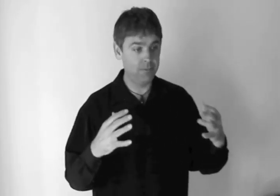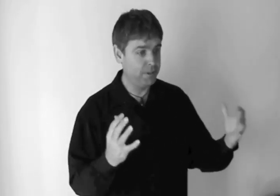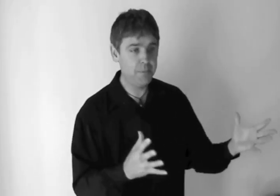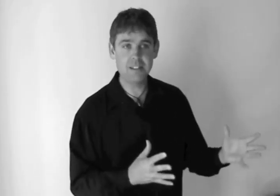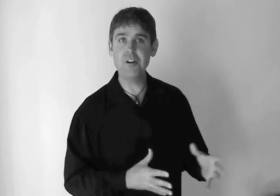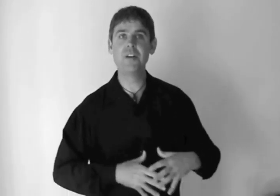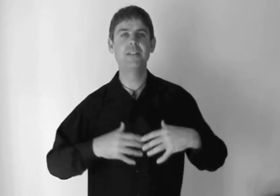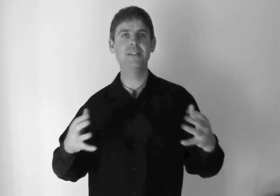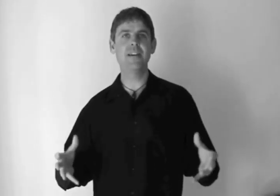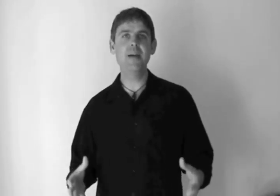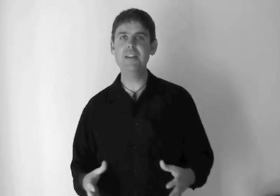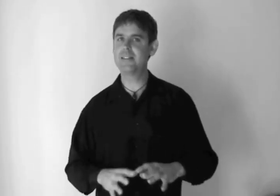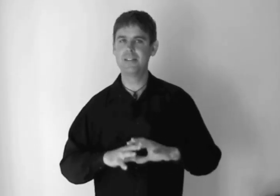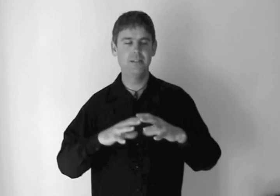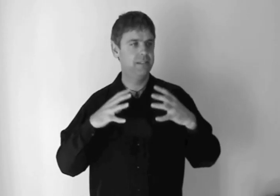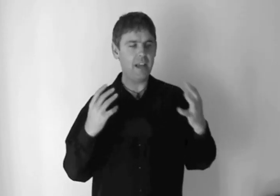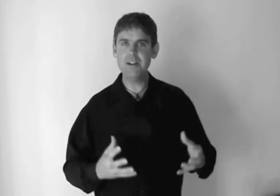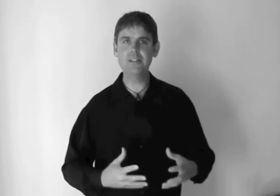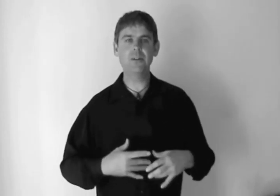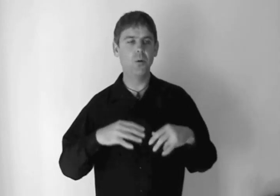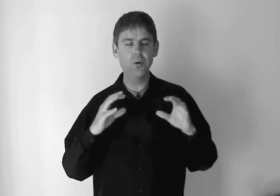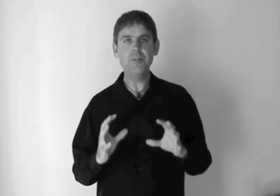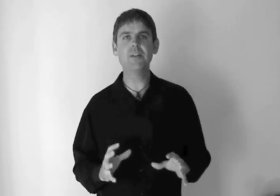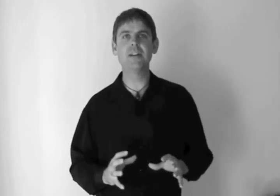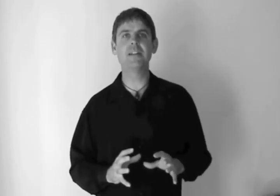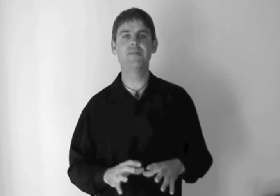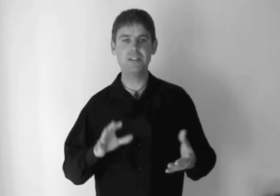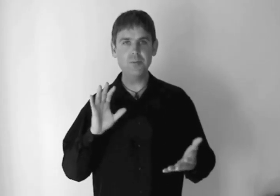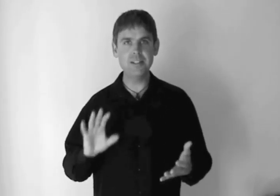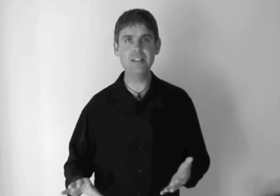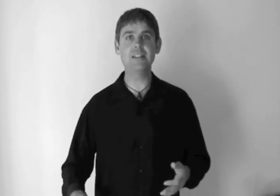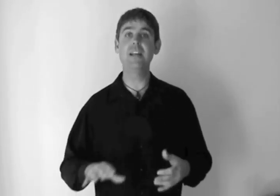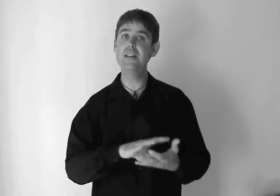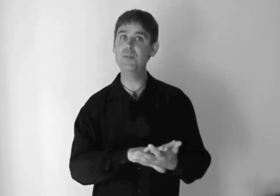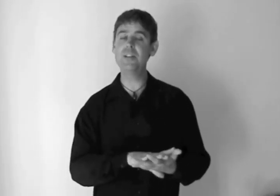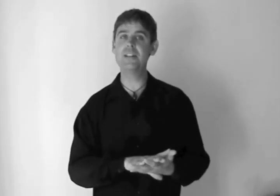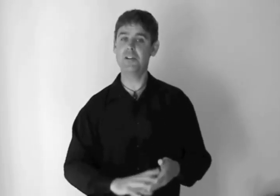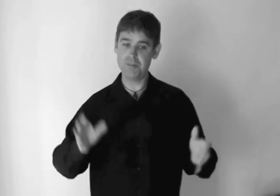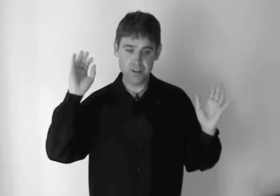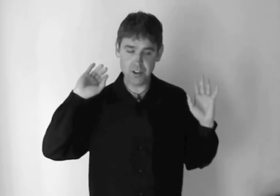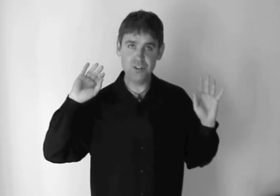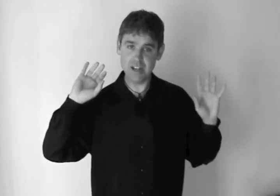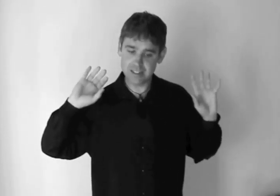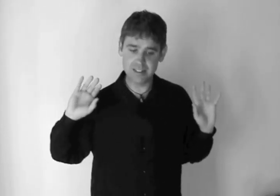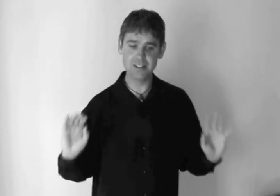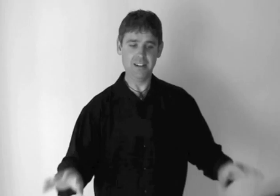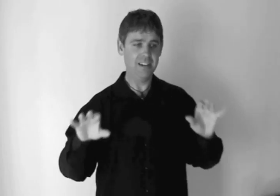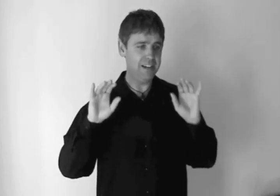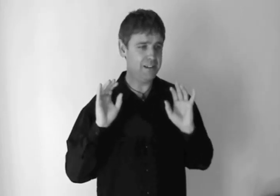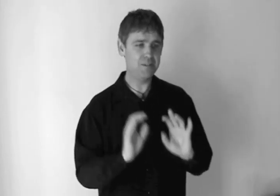rhythm itself, the dynamics, the character, all that kind of stuff is going to exist in the music itself, not just in those